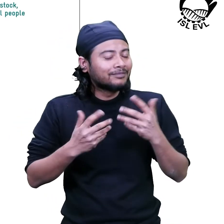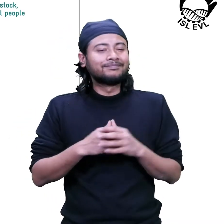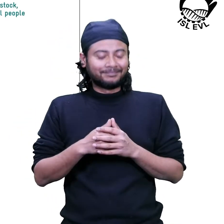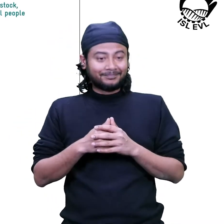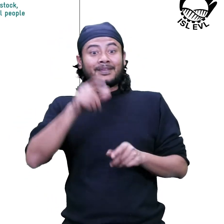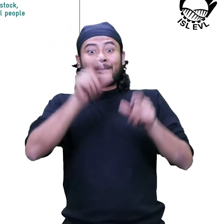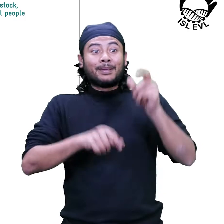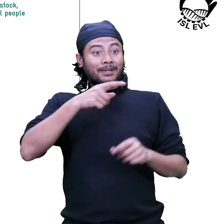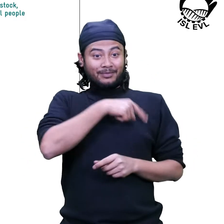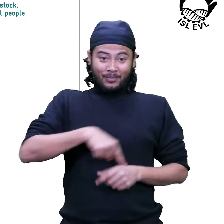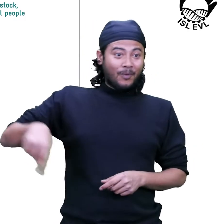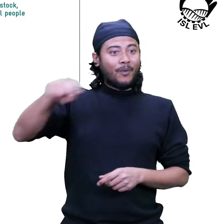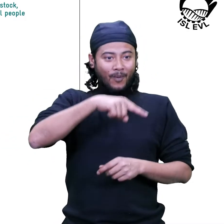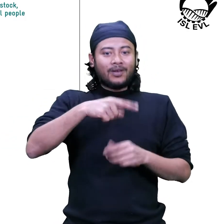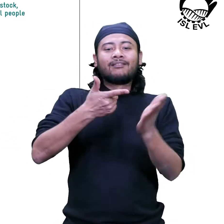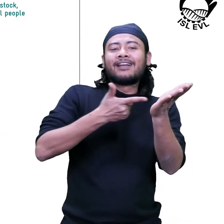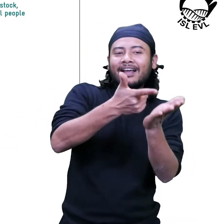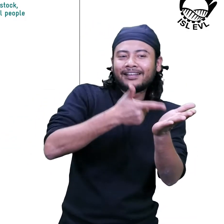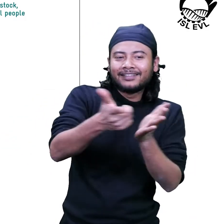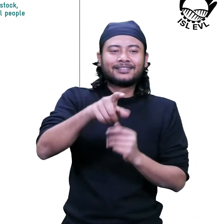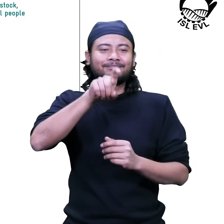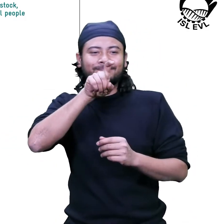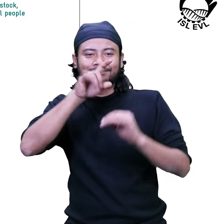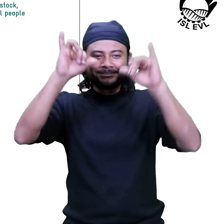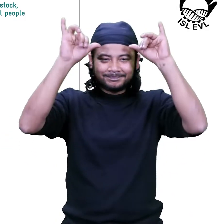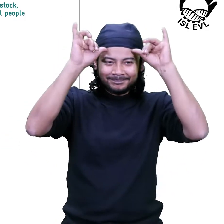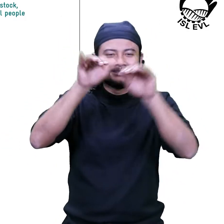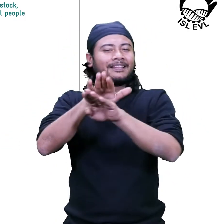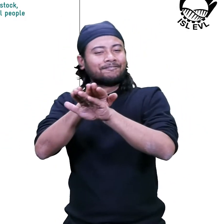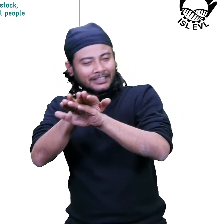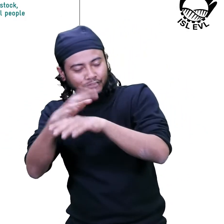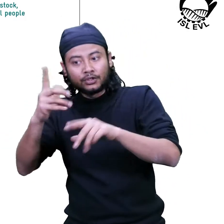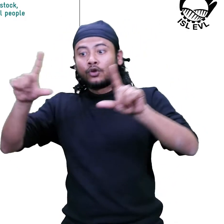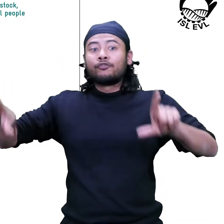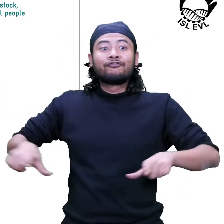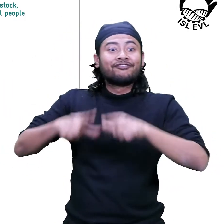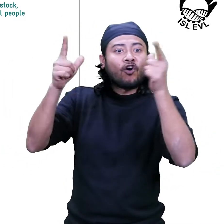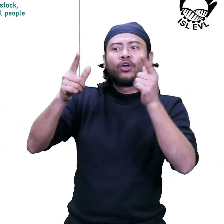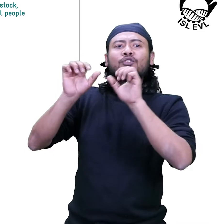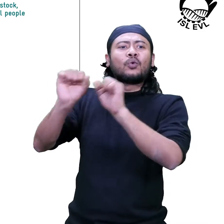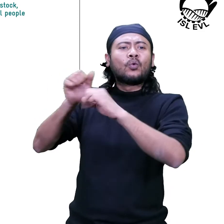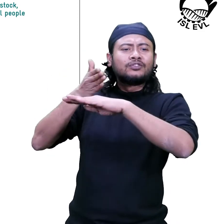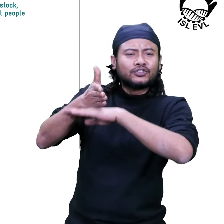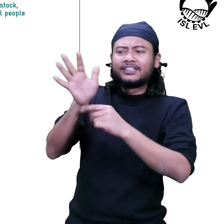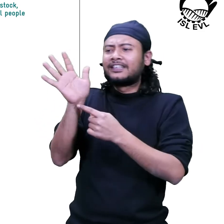management of agriculture, livestock, fish, forest resources to support livelihoods of